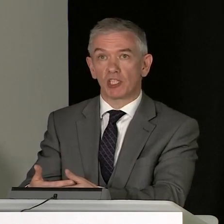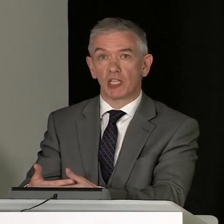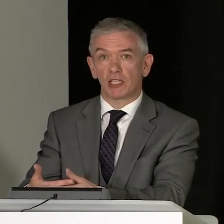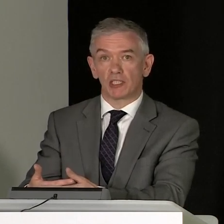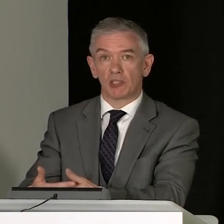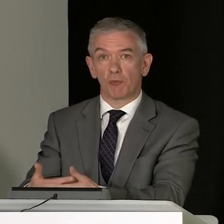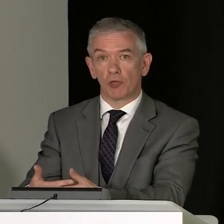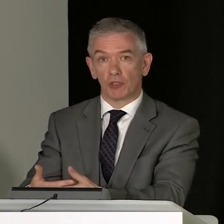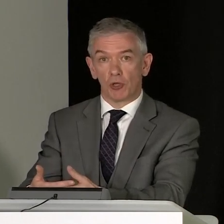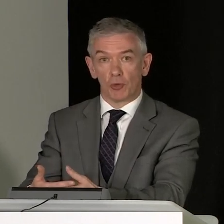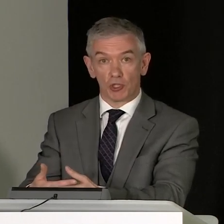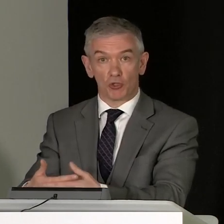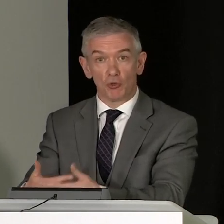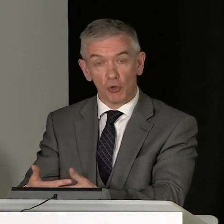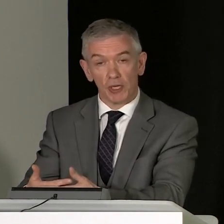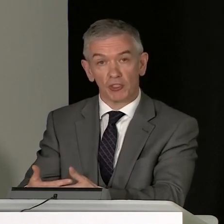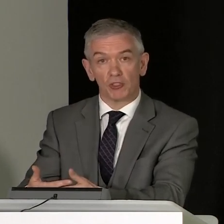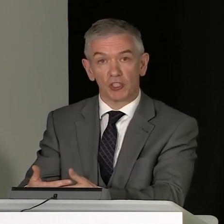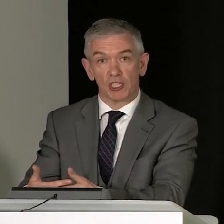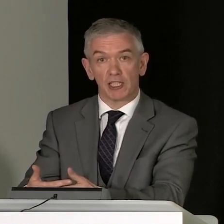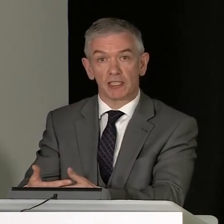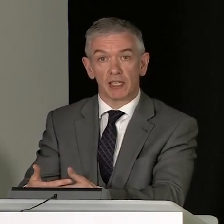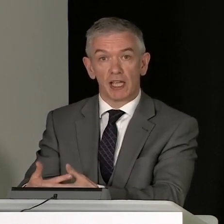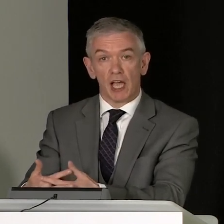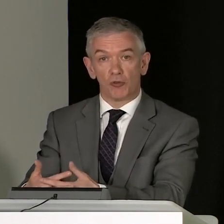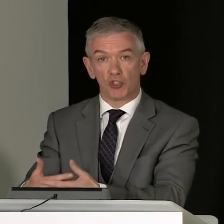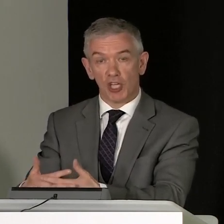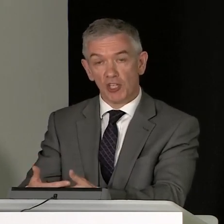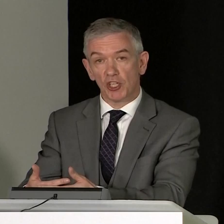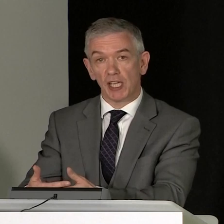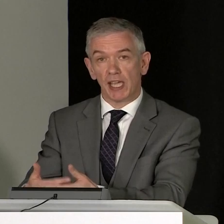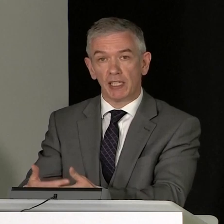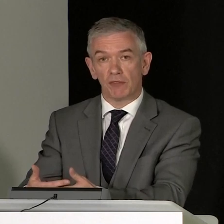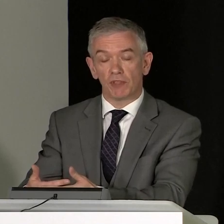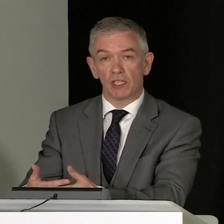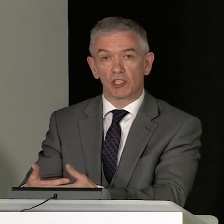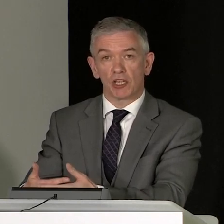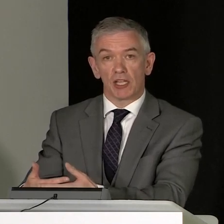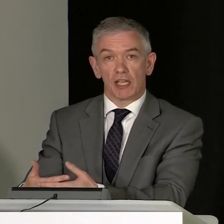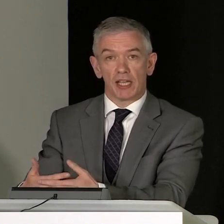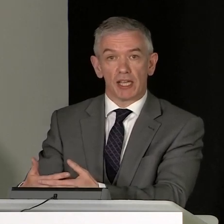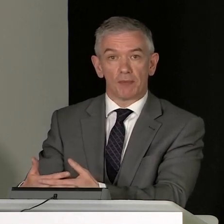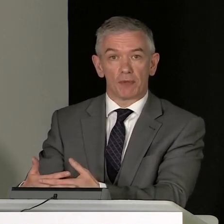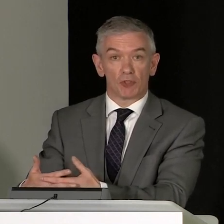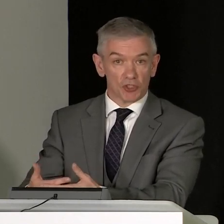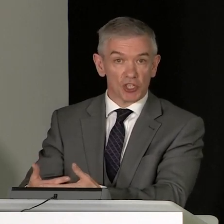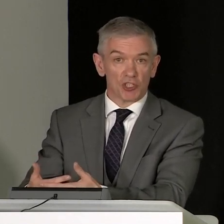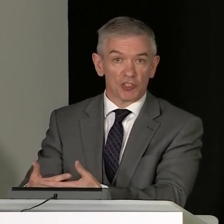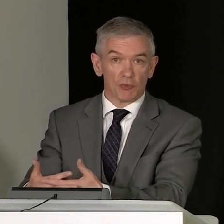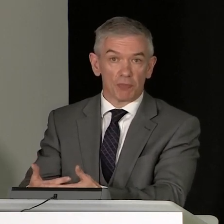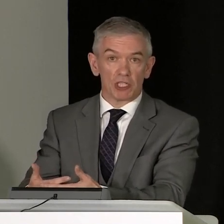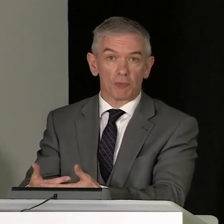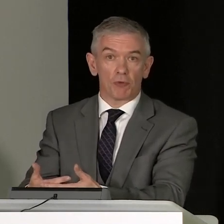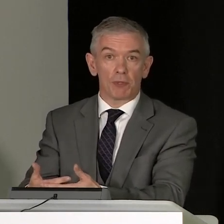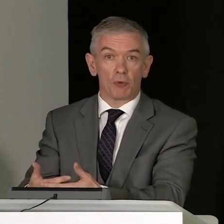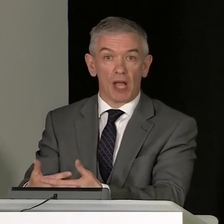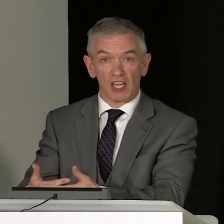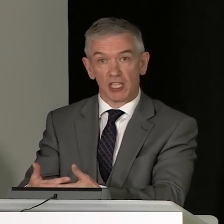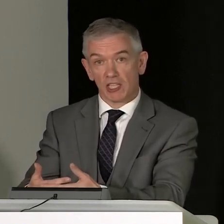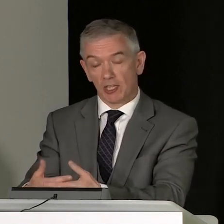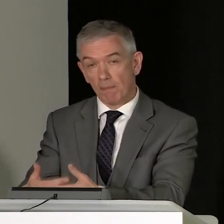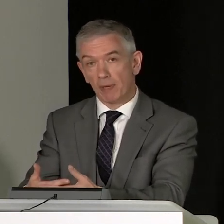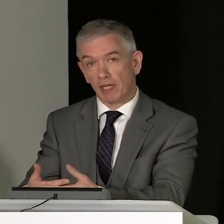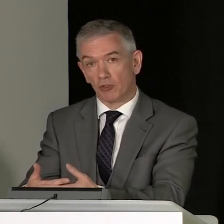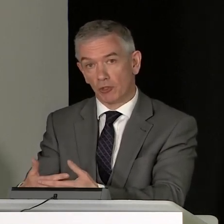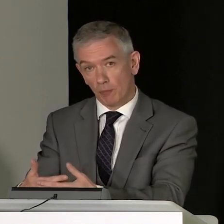then that we don't accelerate to the point where it's too quick to understand how changing any of these restrictions that we've placed upon people